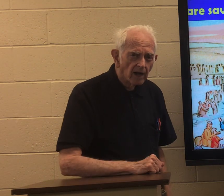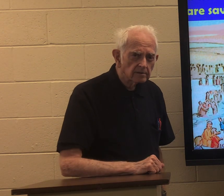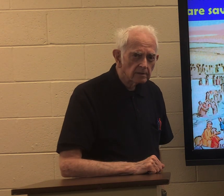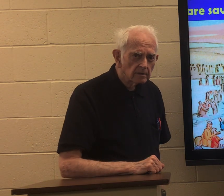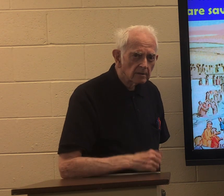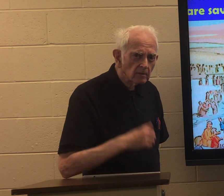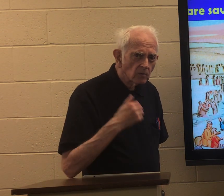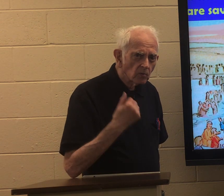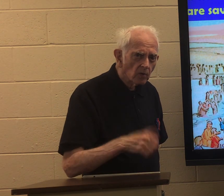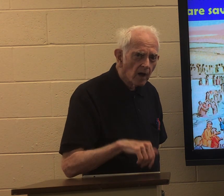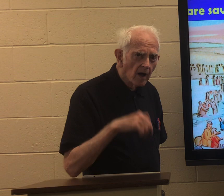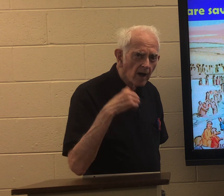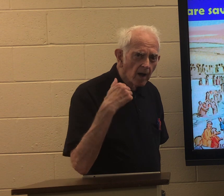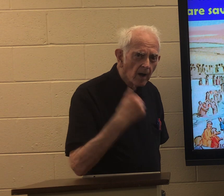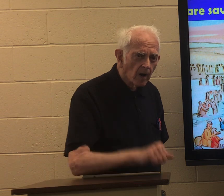3,000 wow